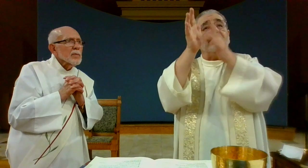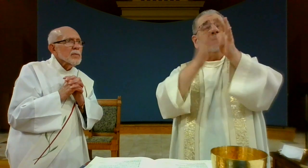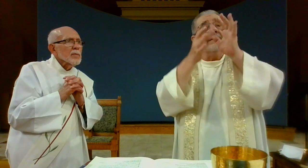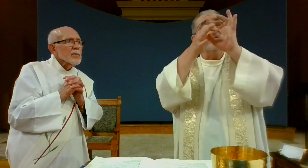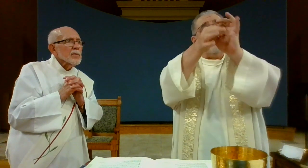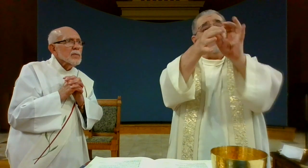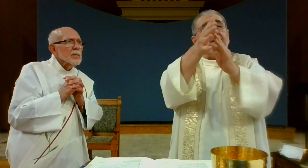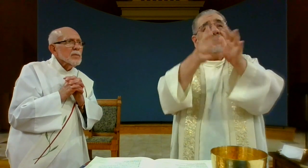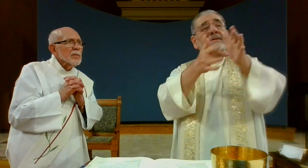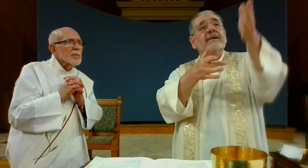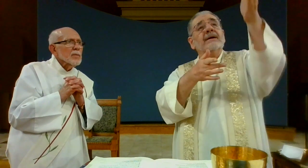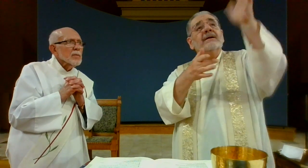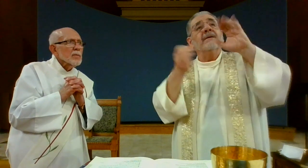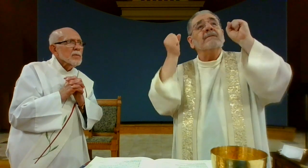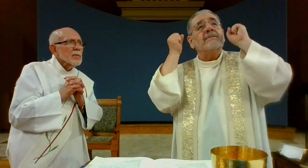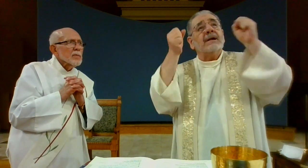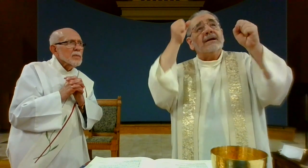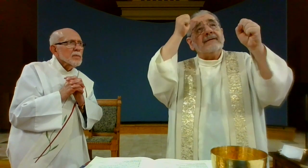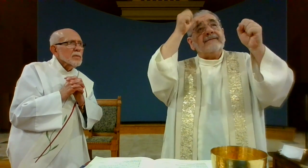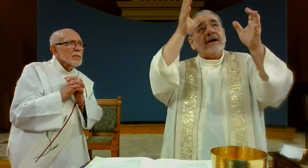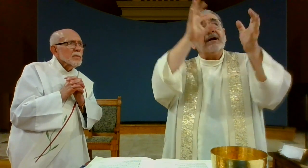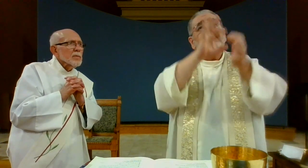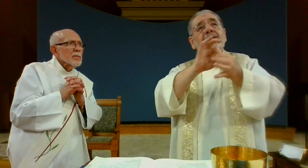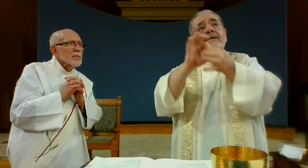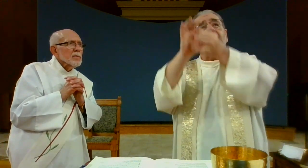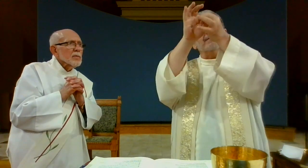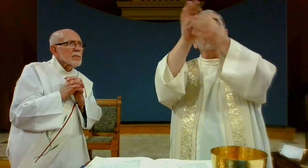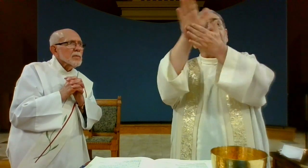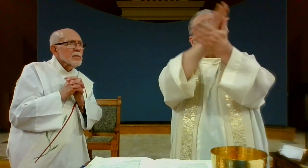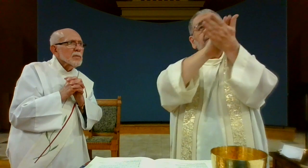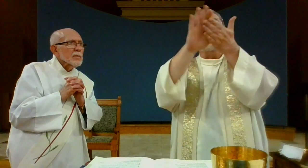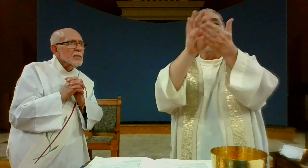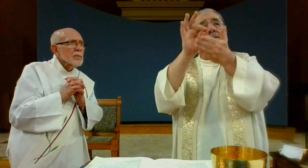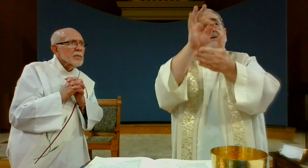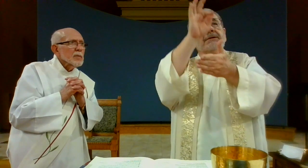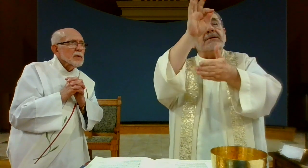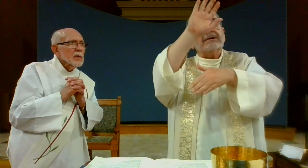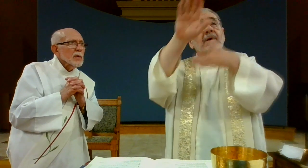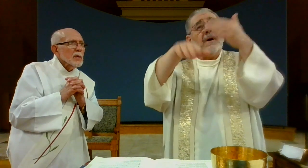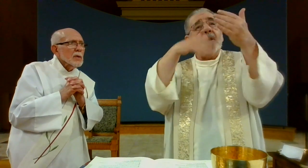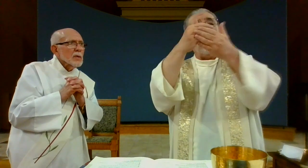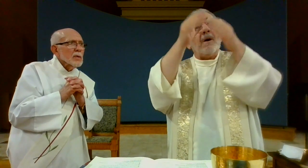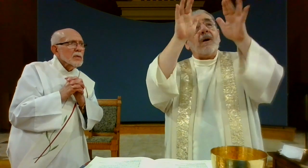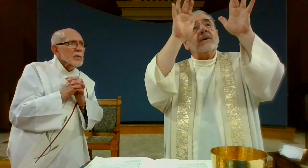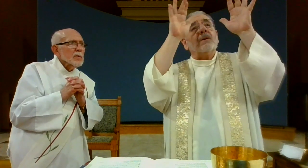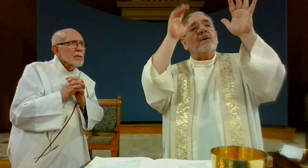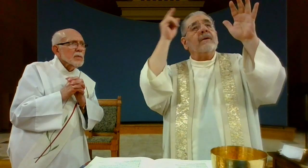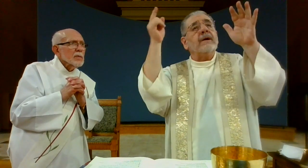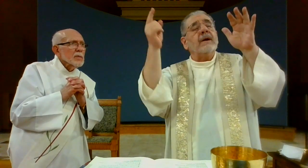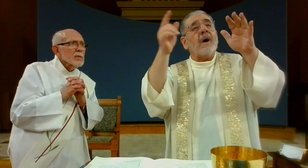glorify you through your Son, Jesus Christ, our Lord. Through him, and with him, and in him. O God, Almighty Father, in the